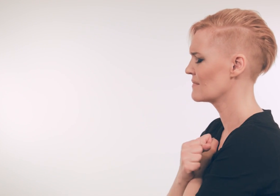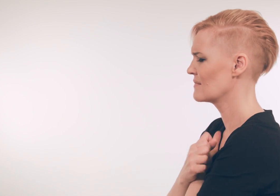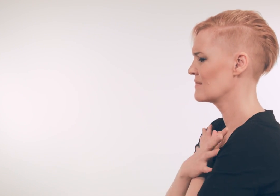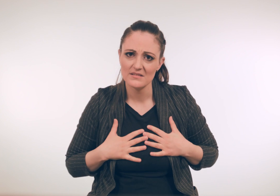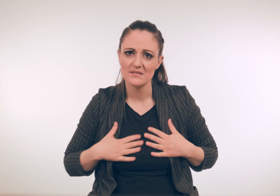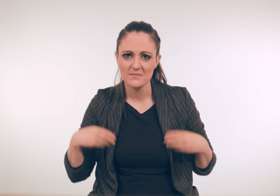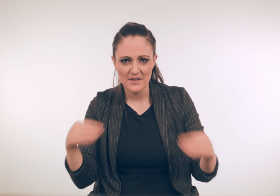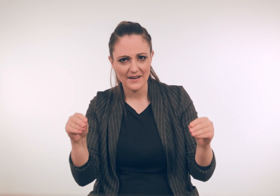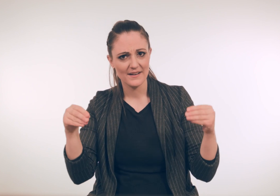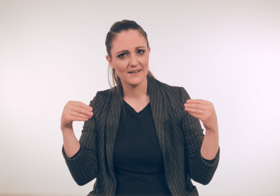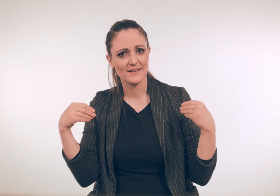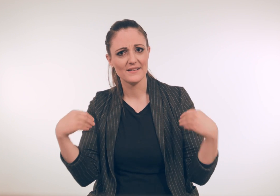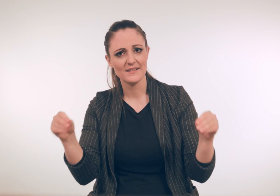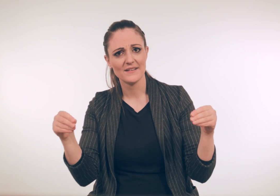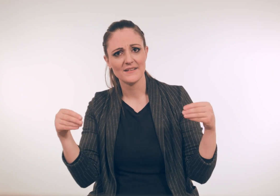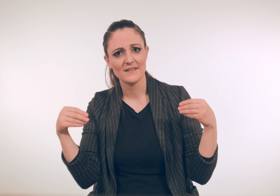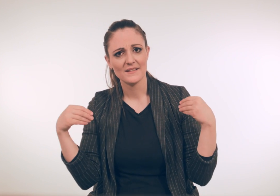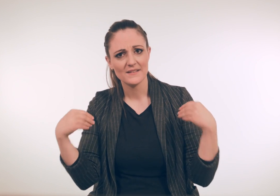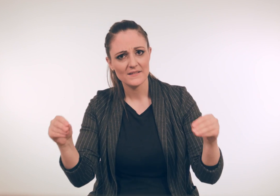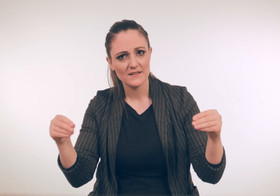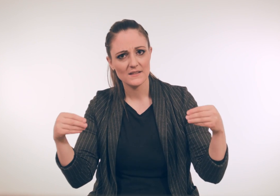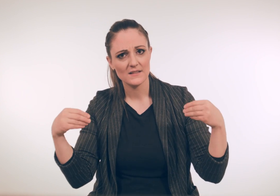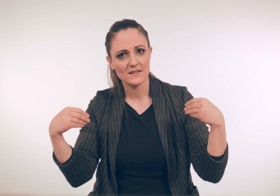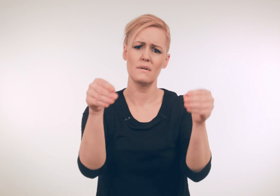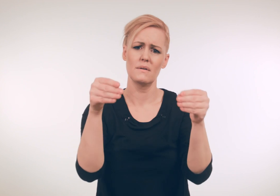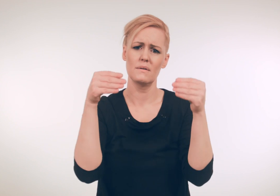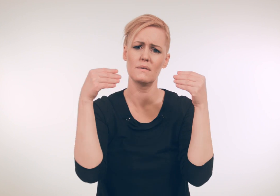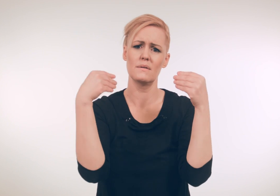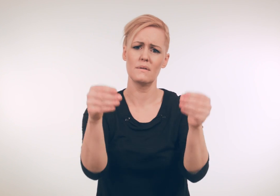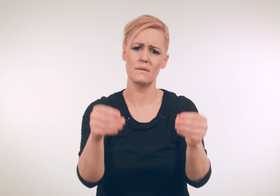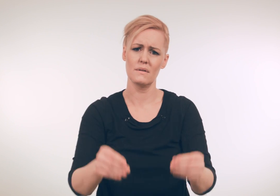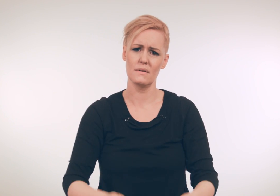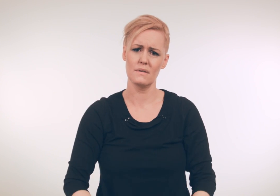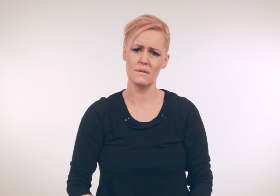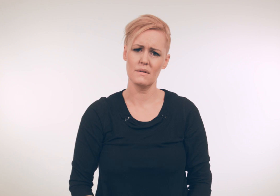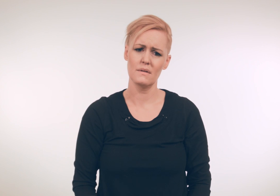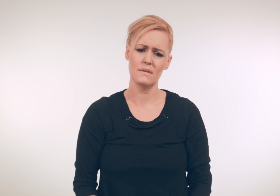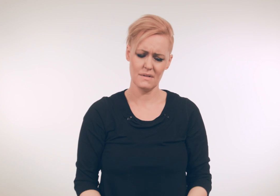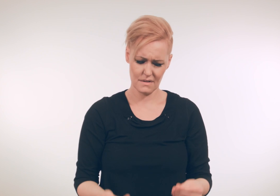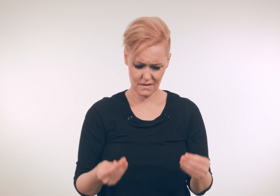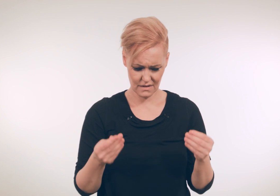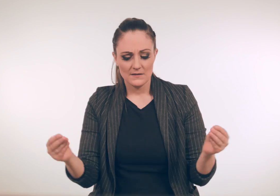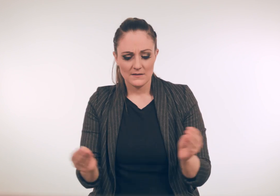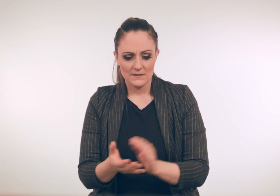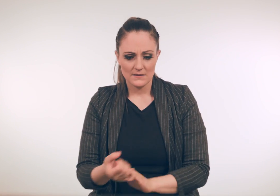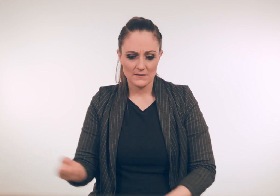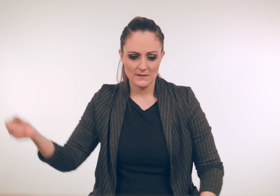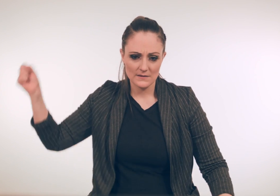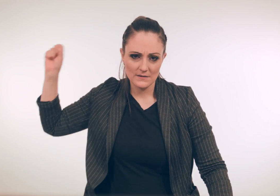to you Paper, your darkness grows, I lose